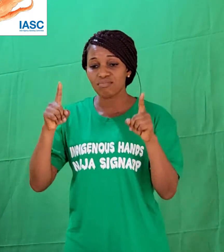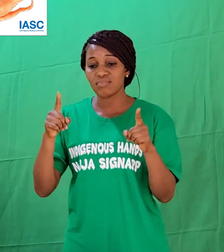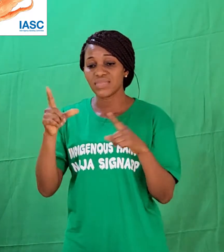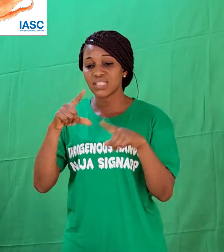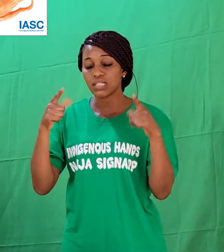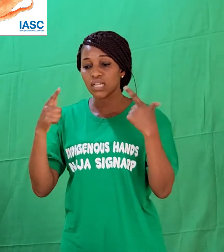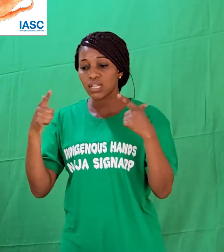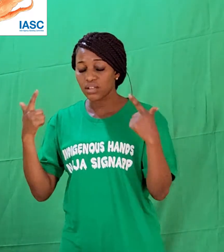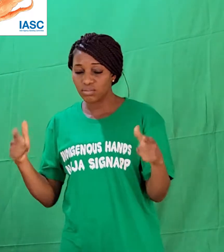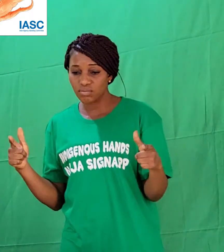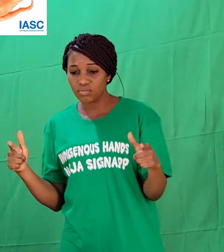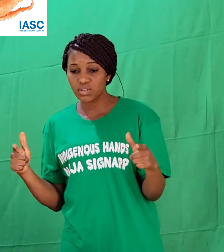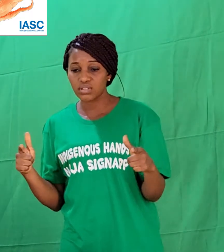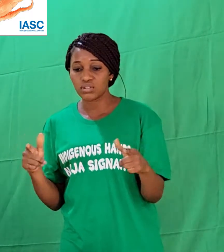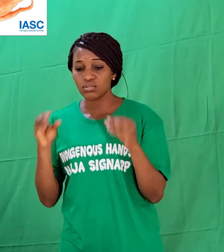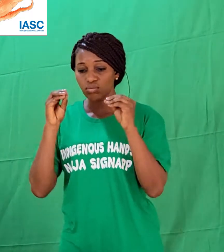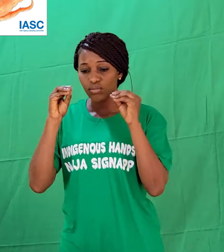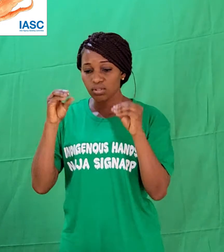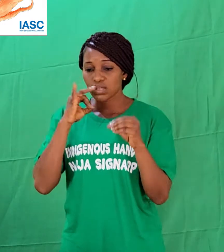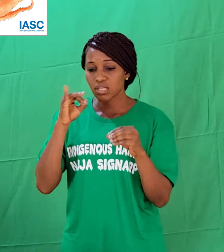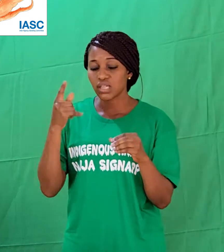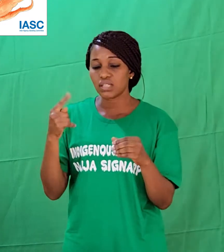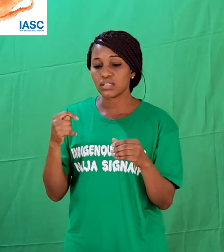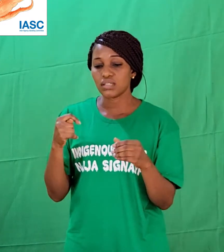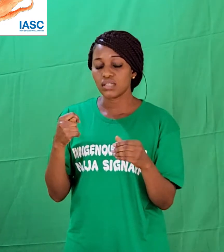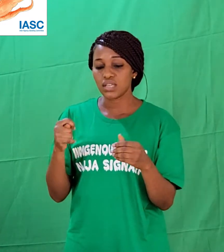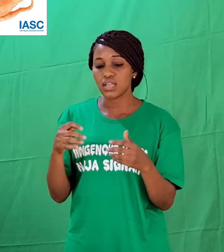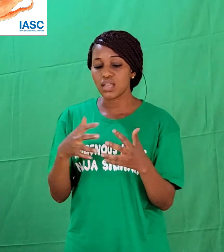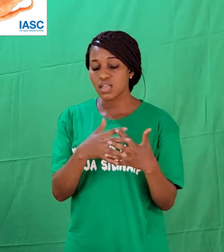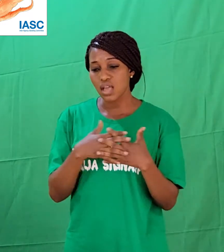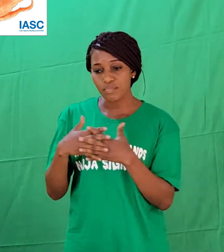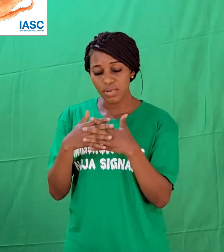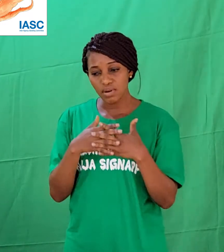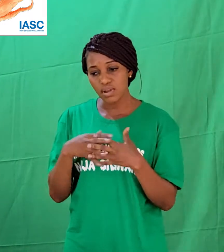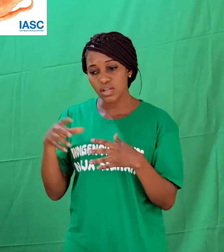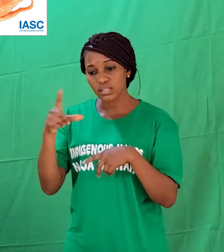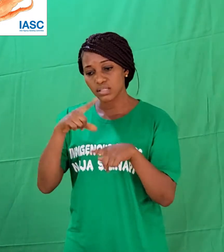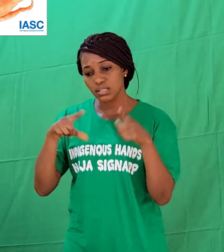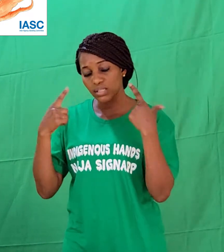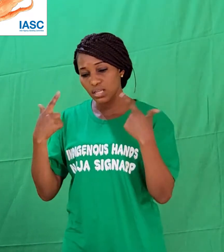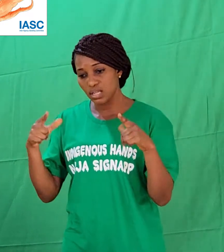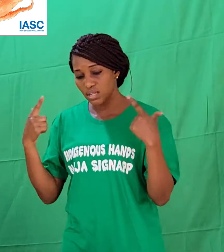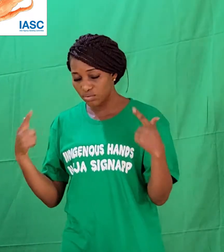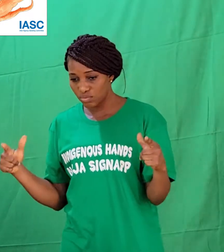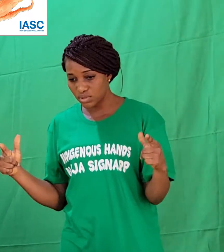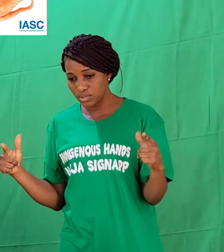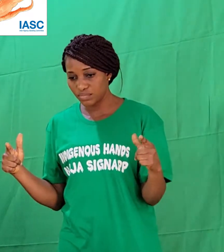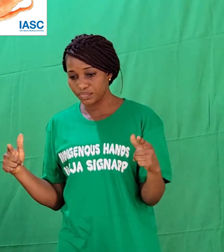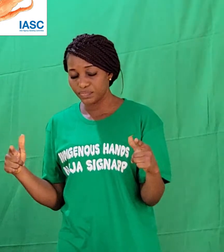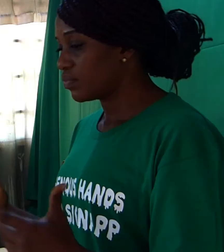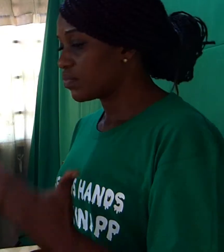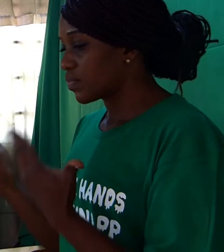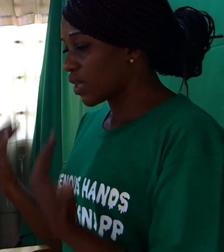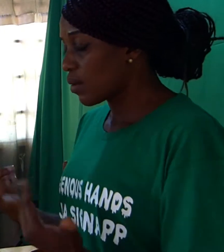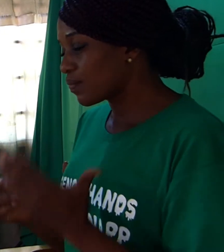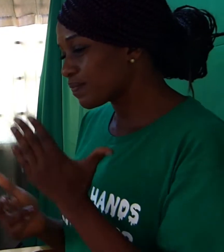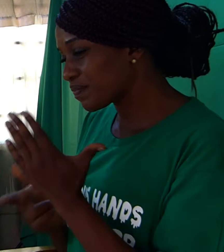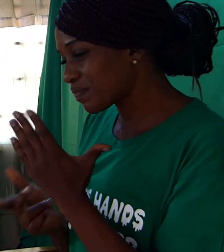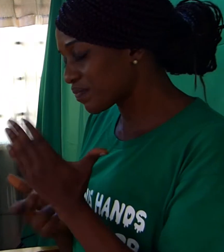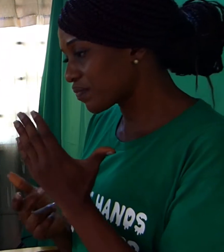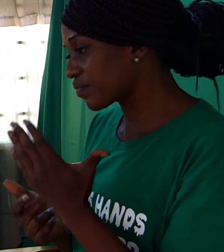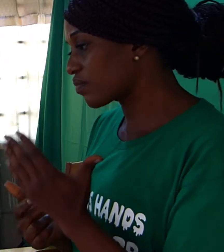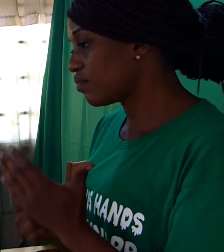taught is the one regarded as American Sign Language. Now, technically, we